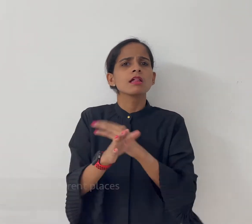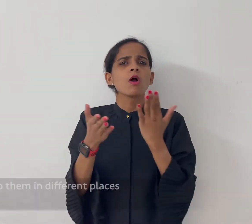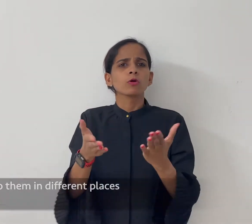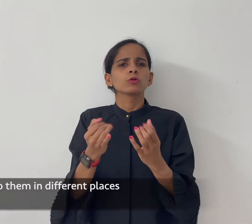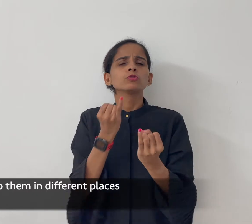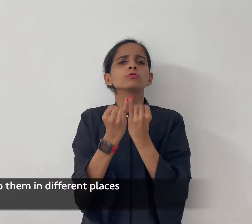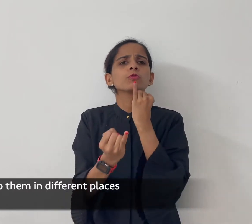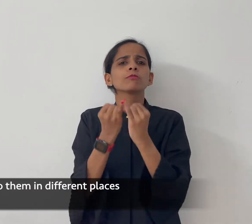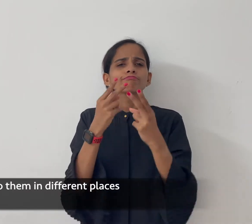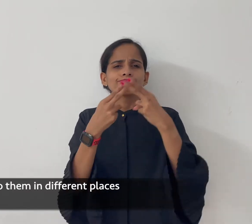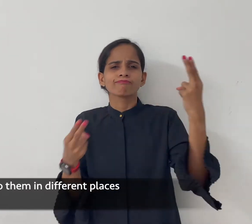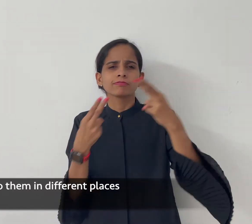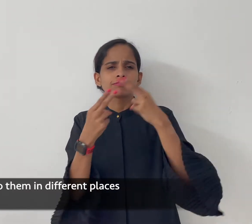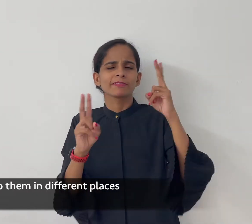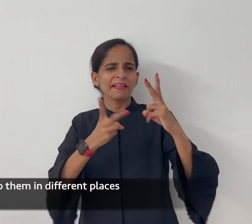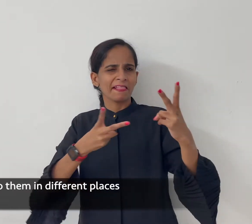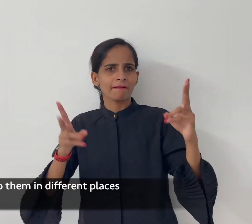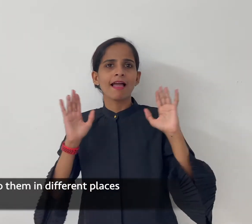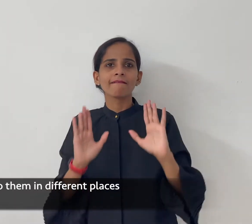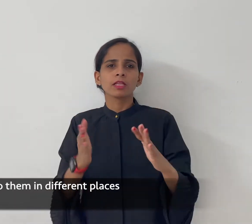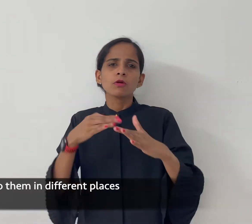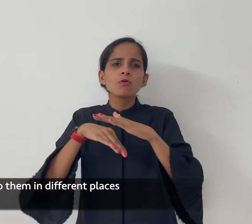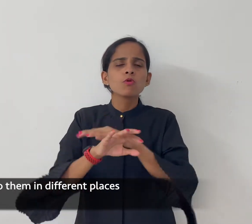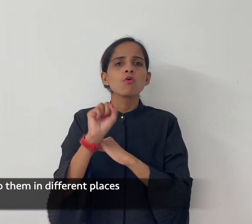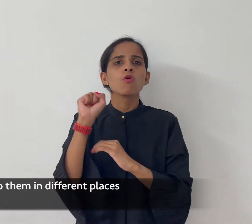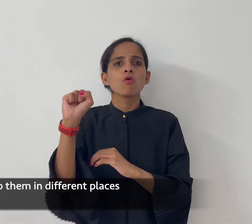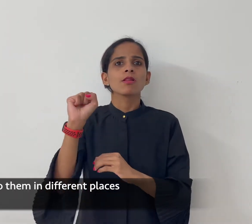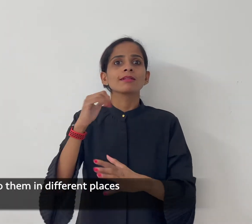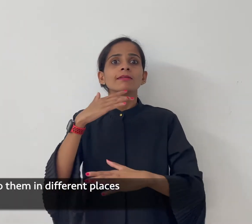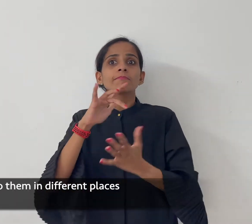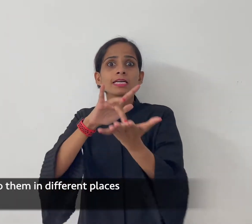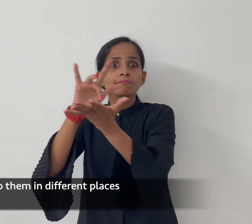that have different stories attached to them in different places.